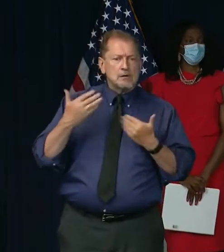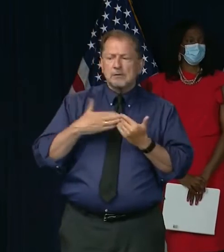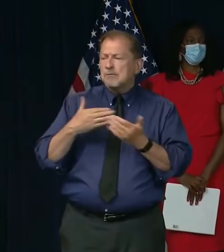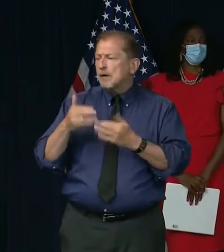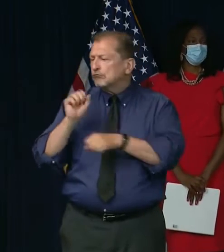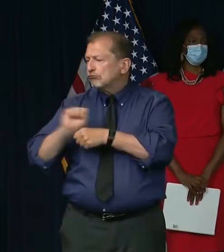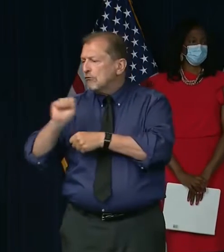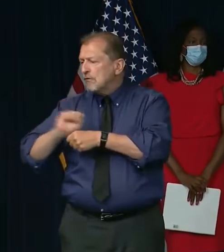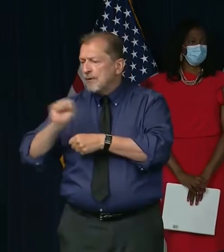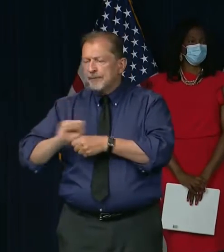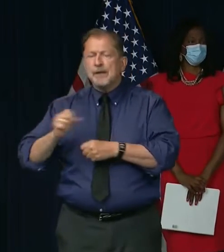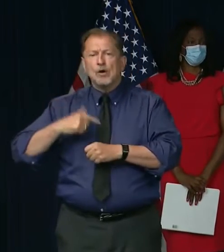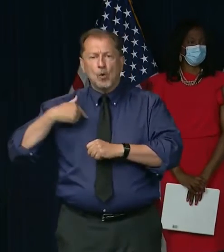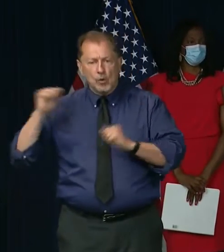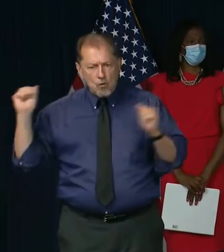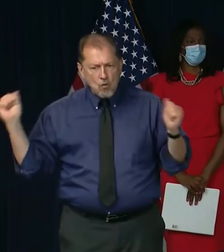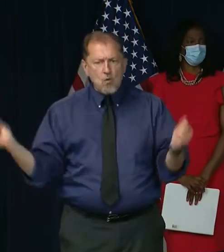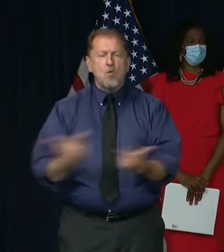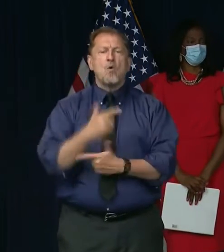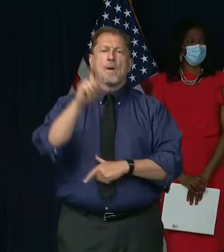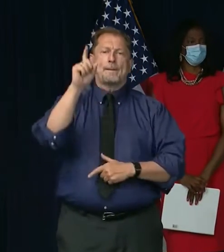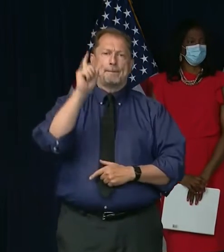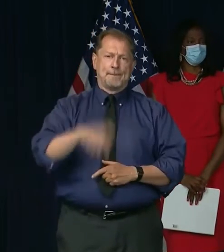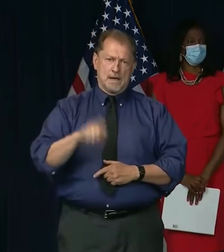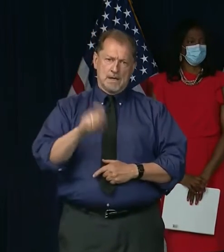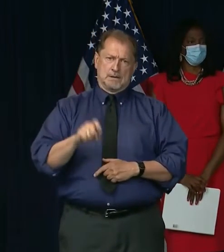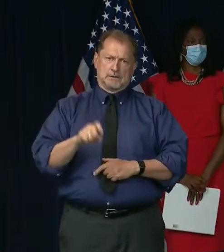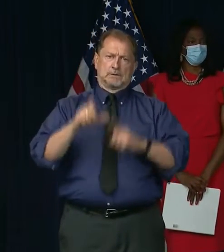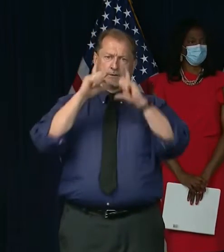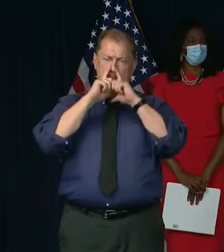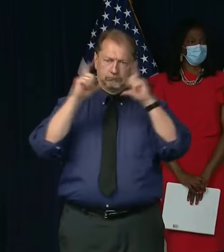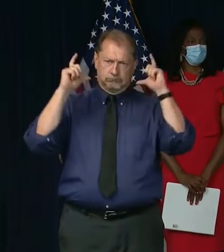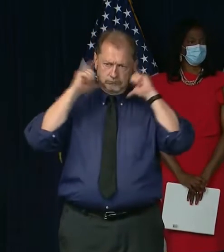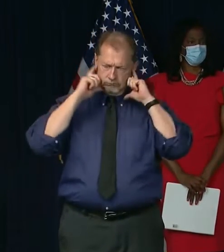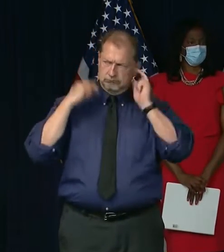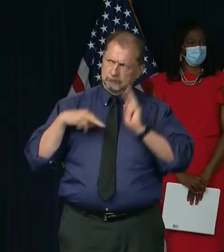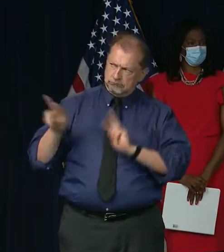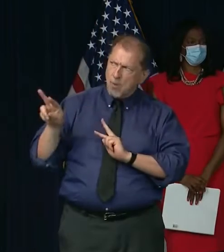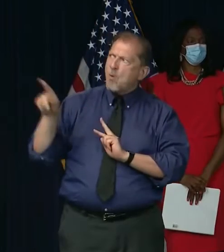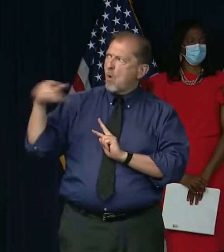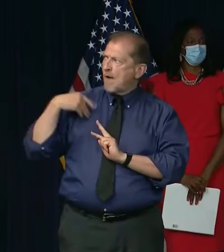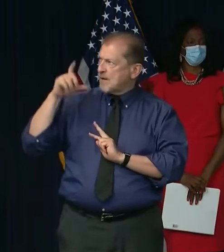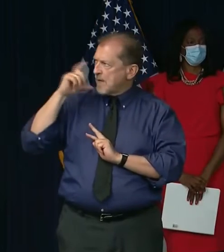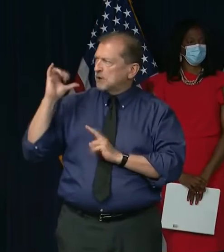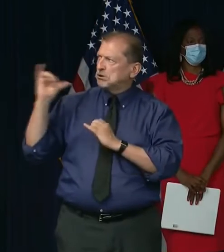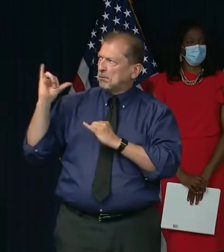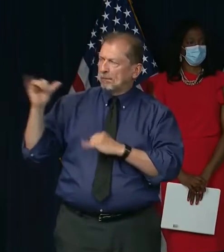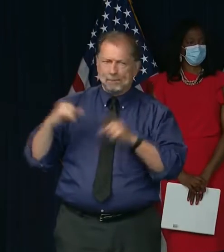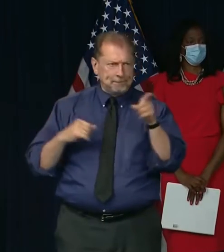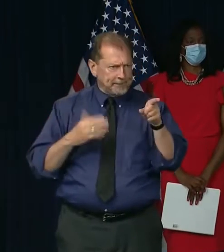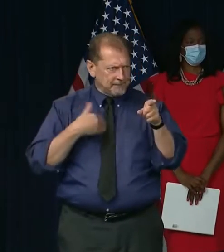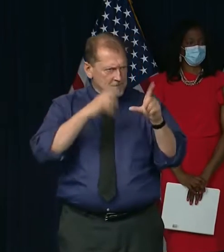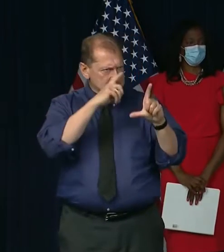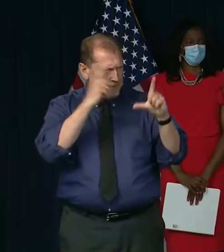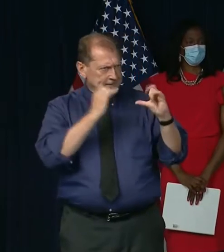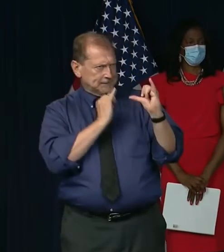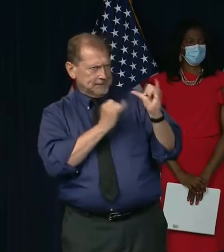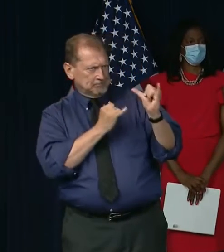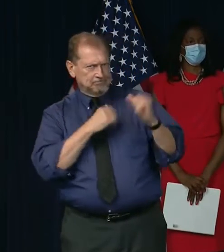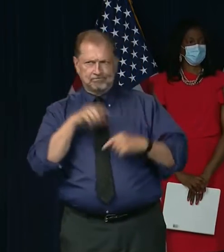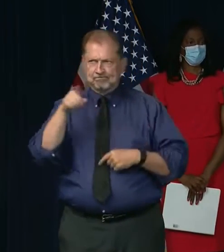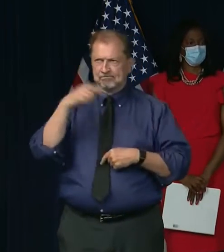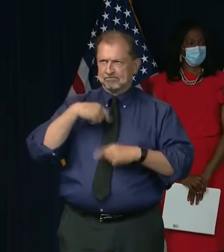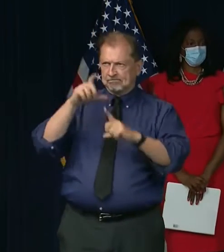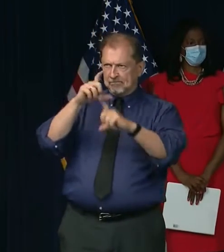or hobby, we must do our part to maintain a level of awareness that the coronavirus is